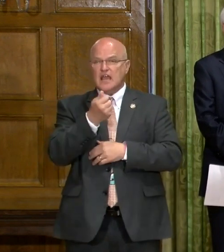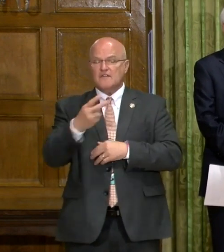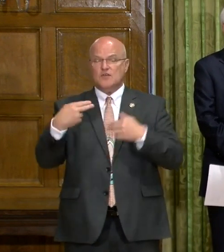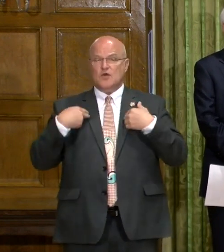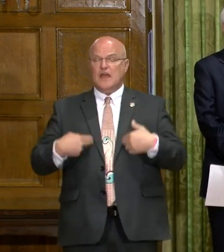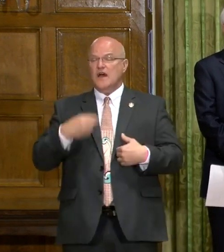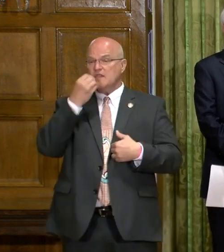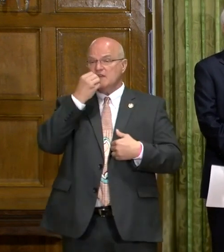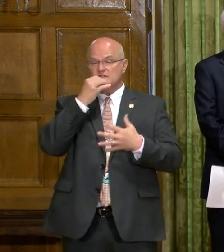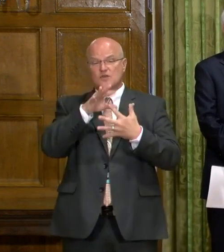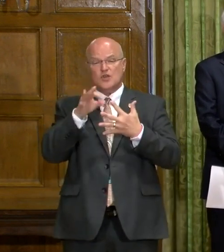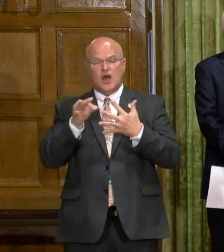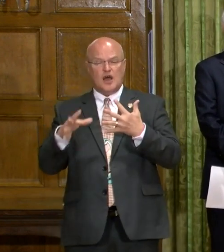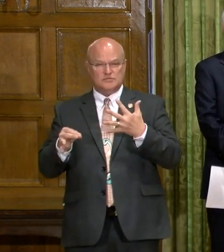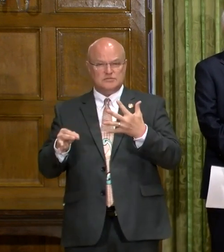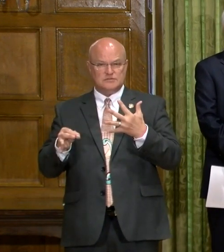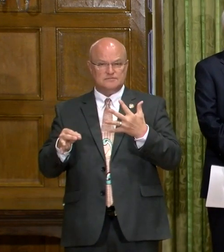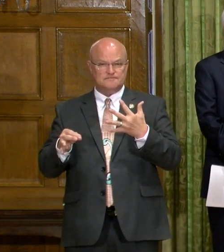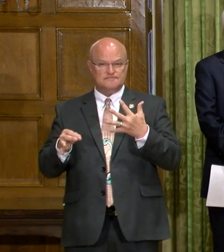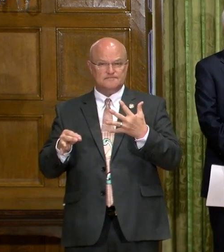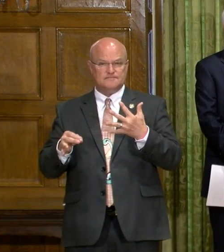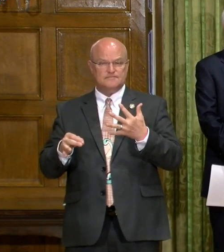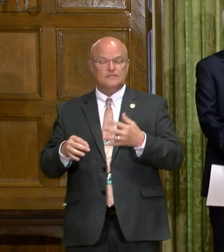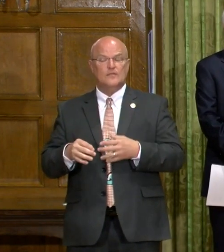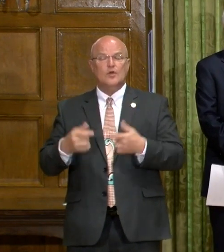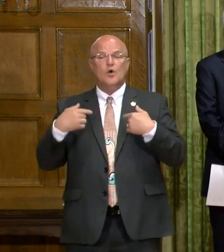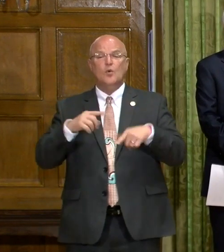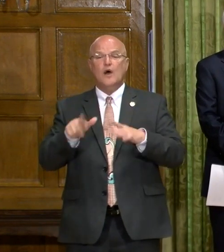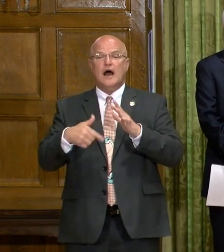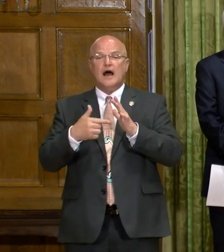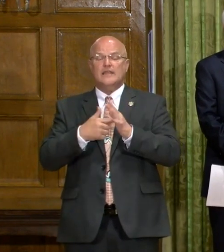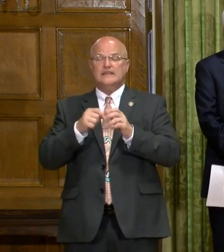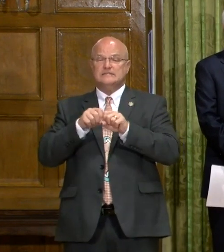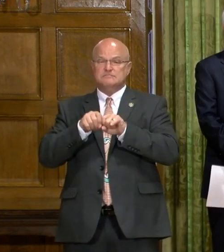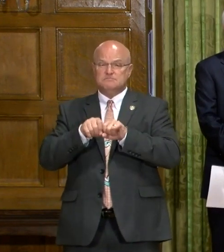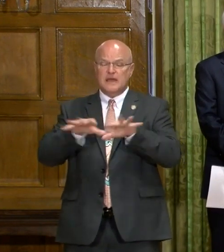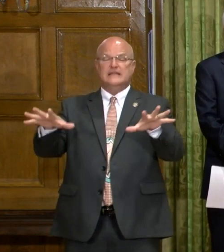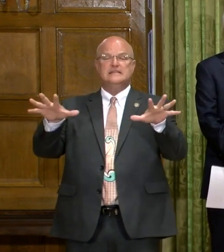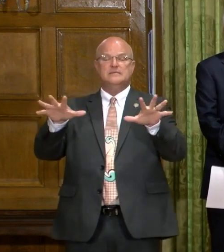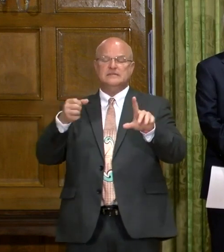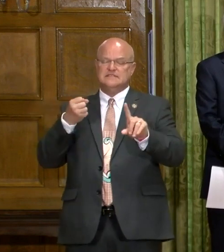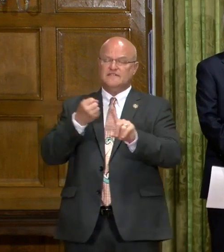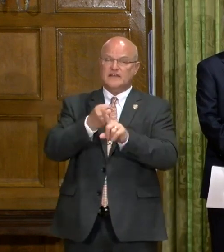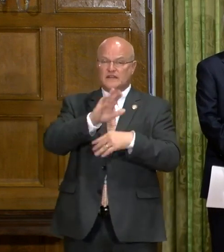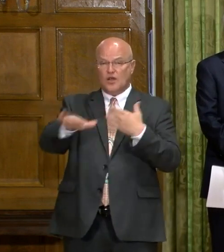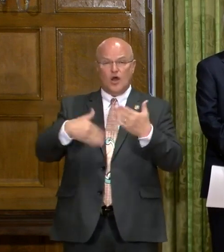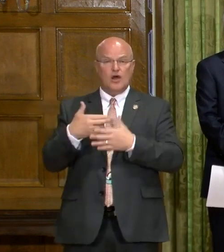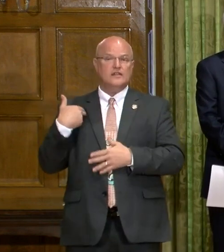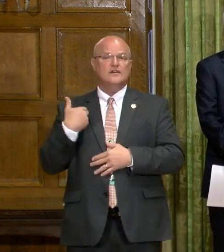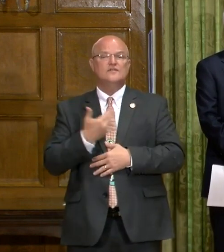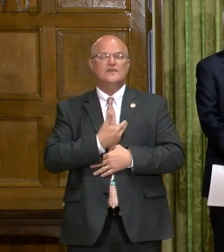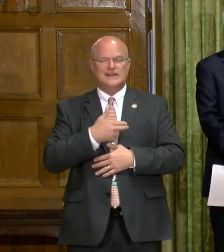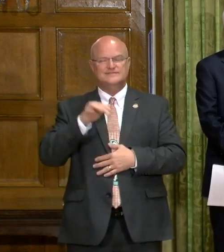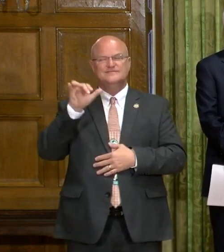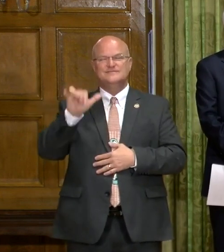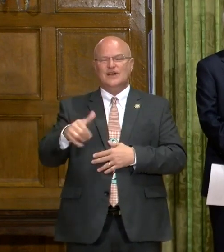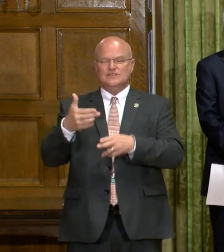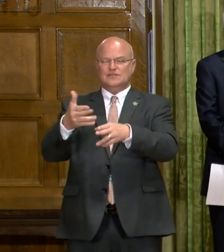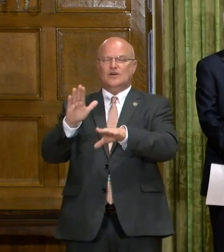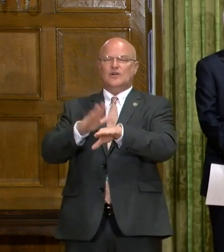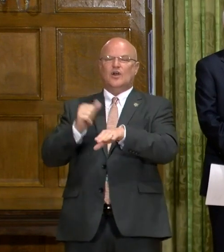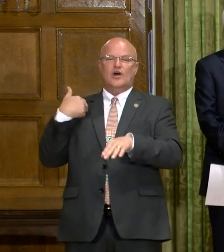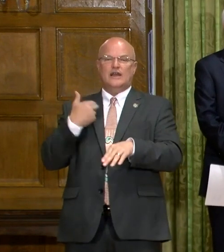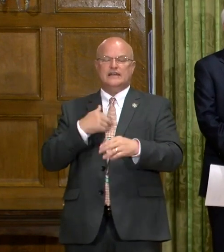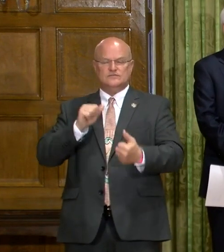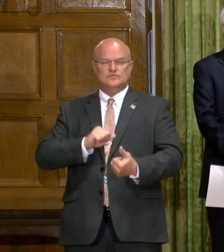healthy food options, just to name a few. While this pandemic is affecting all of us, it is also calling us